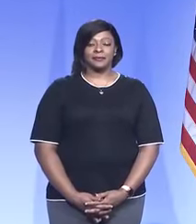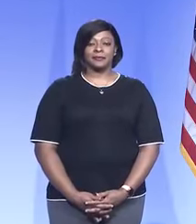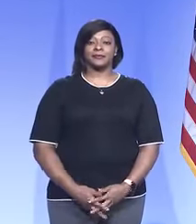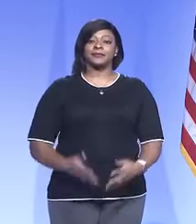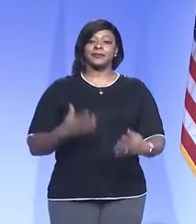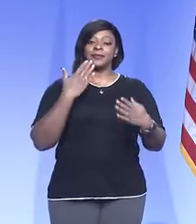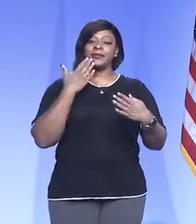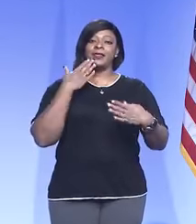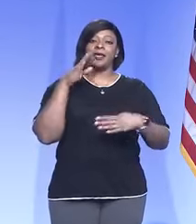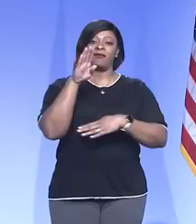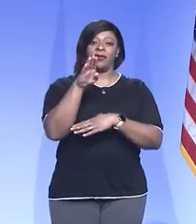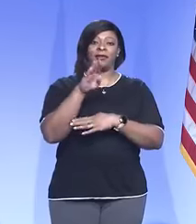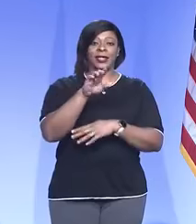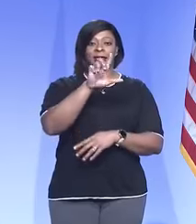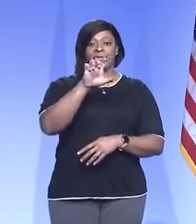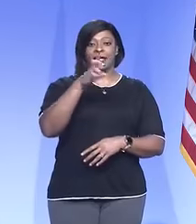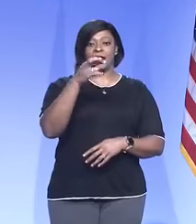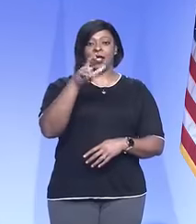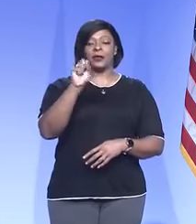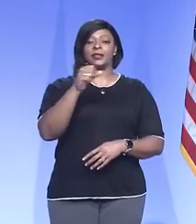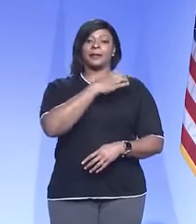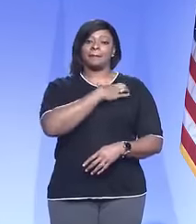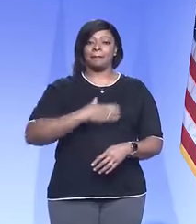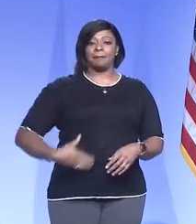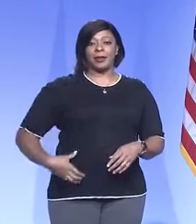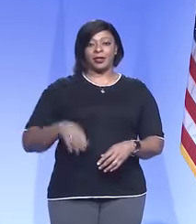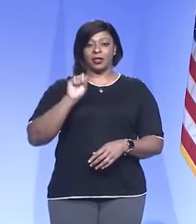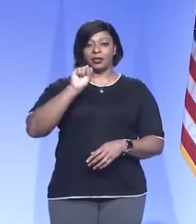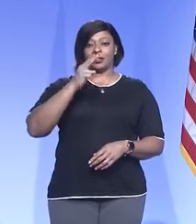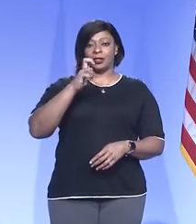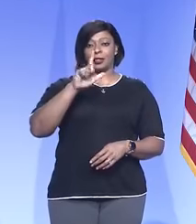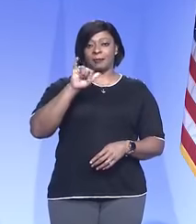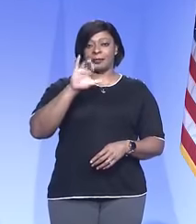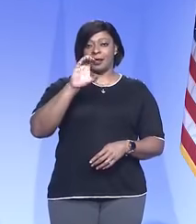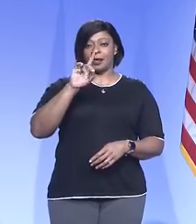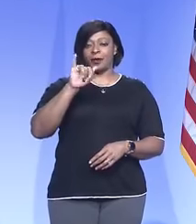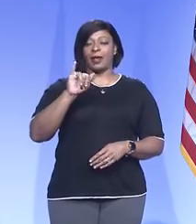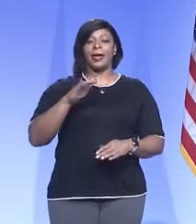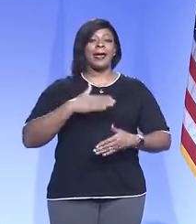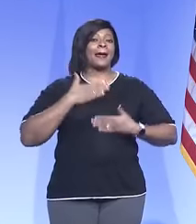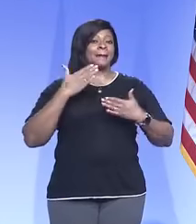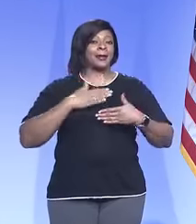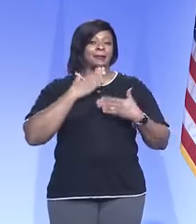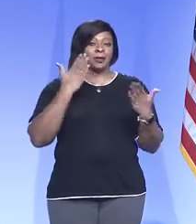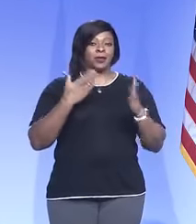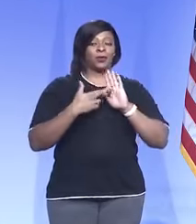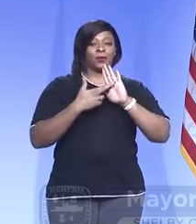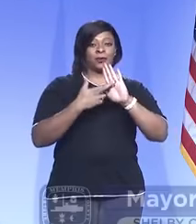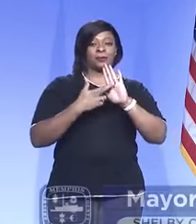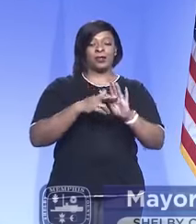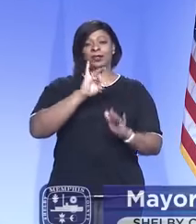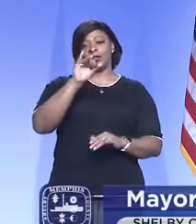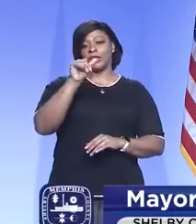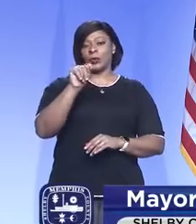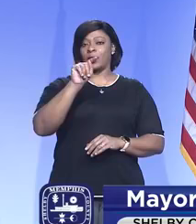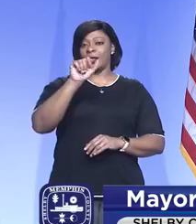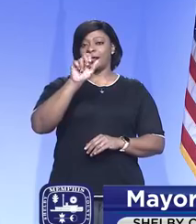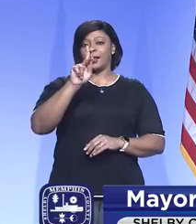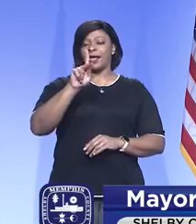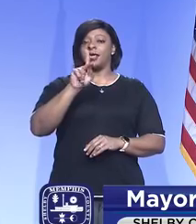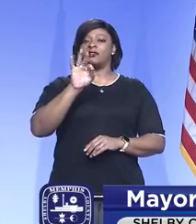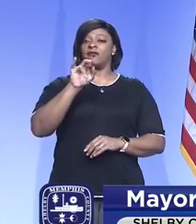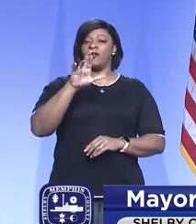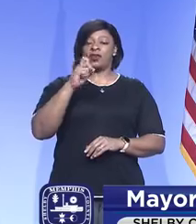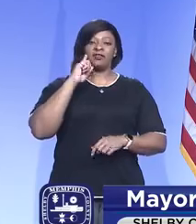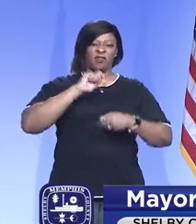Good afternoon. Lee Harris, Mayor of Shelby County. I'm pleased to be here on behalf of the Joint COVID Task Force.